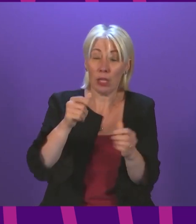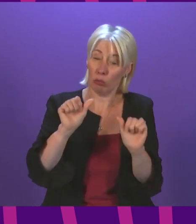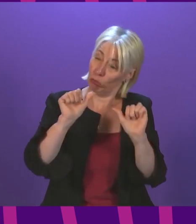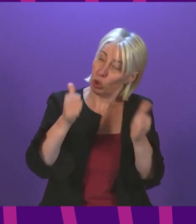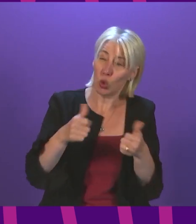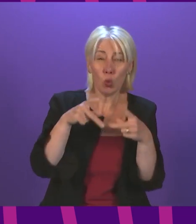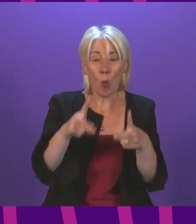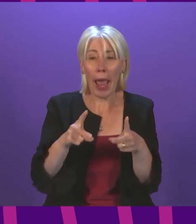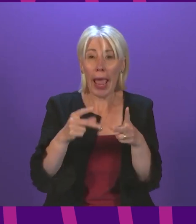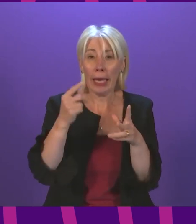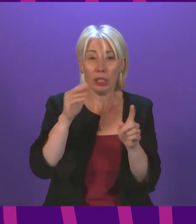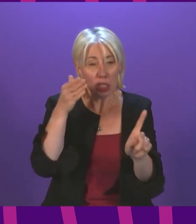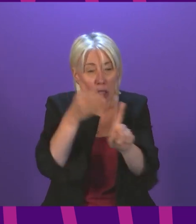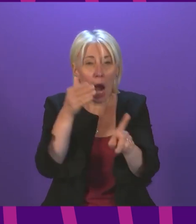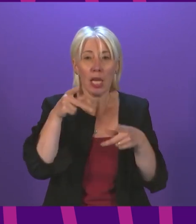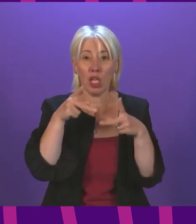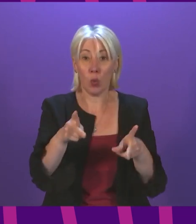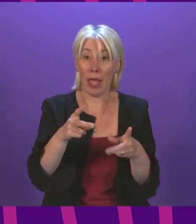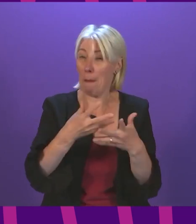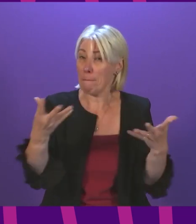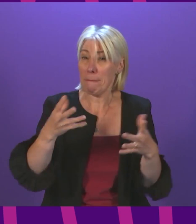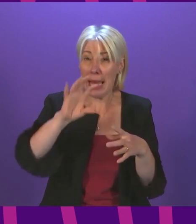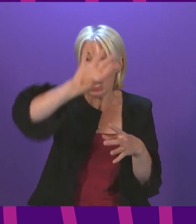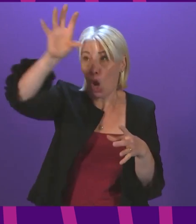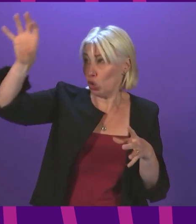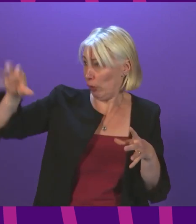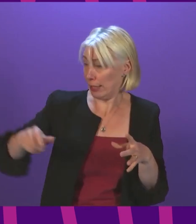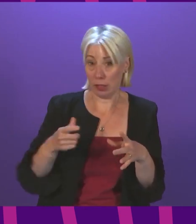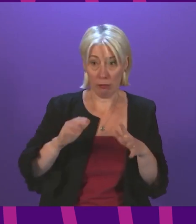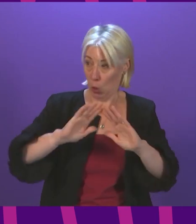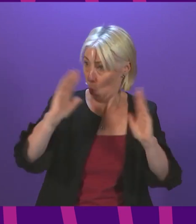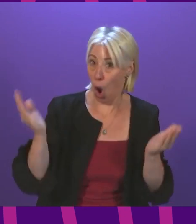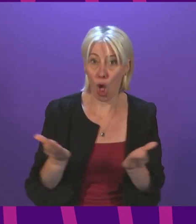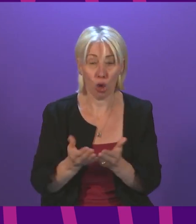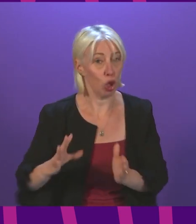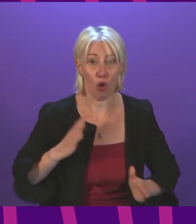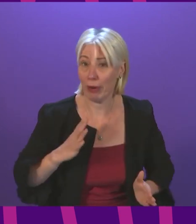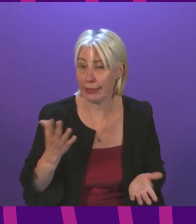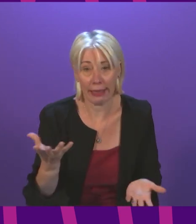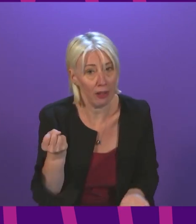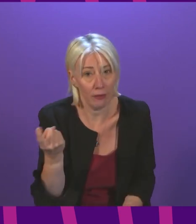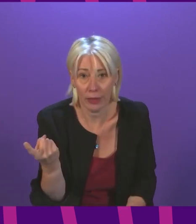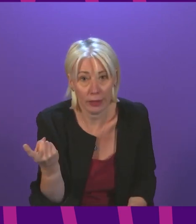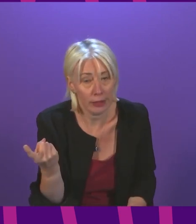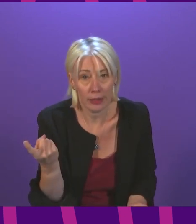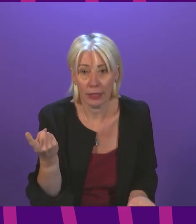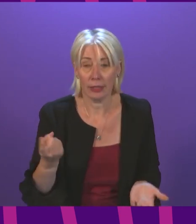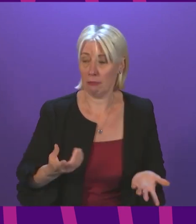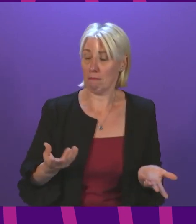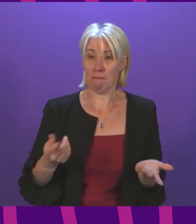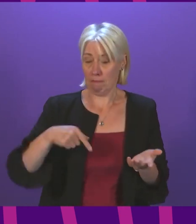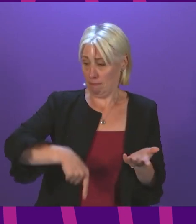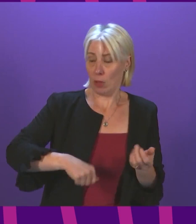doing that that many many countries across the world are already doing and both